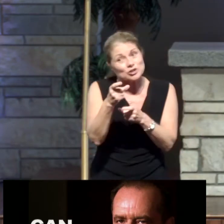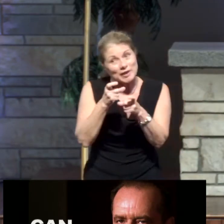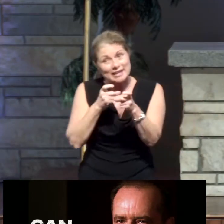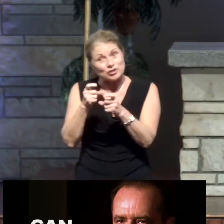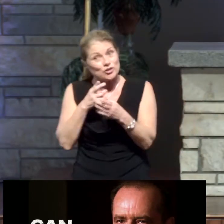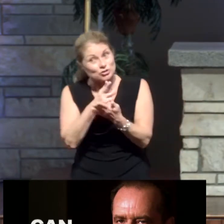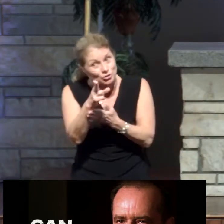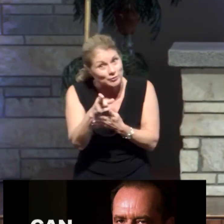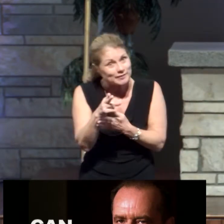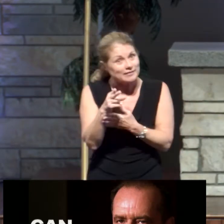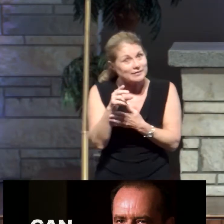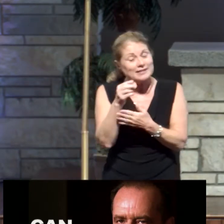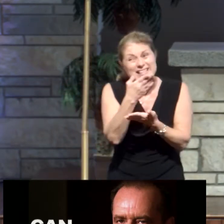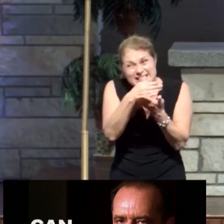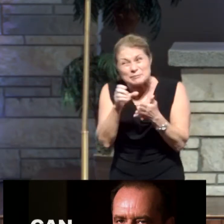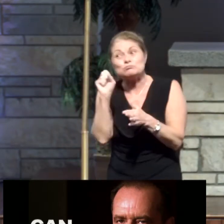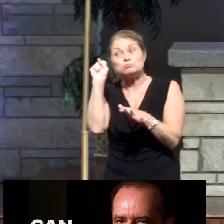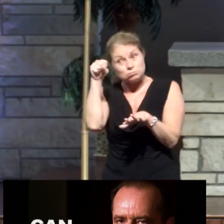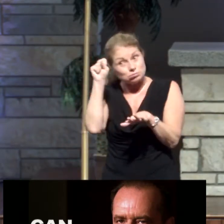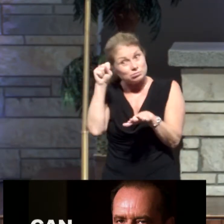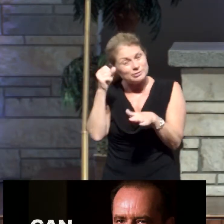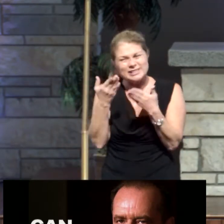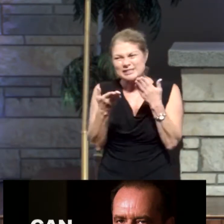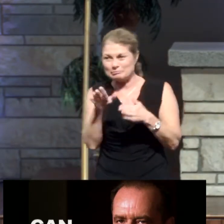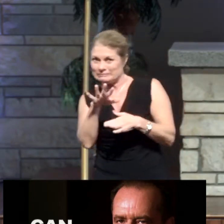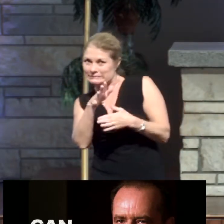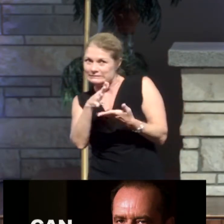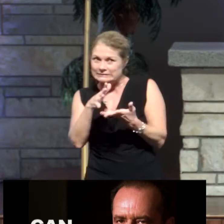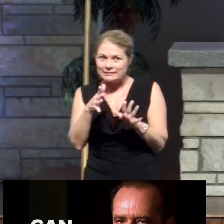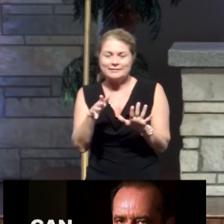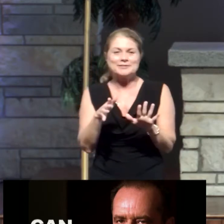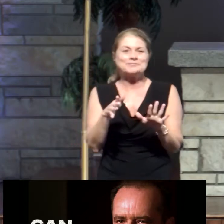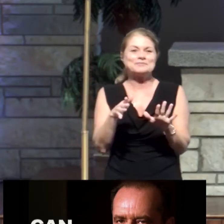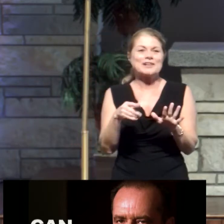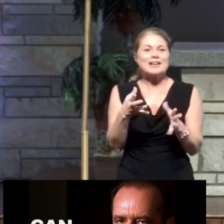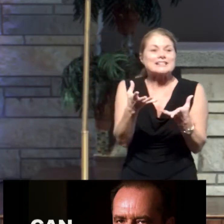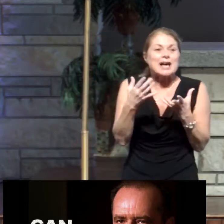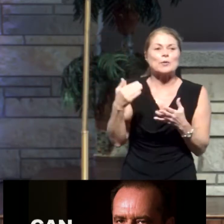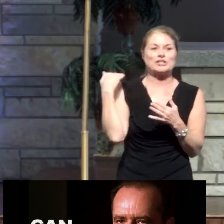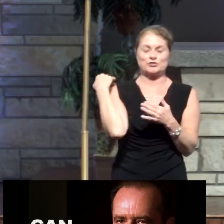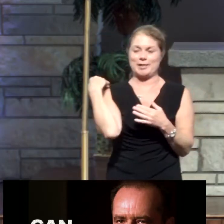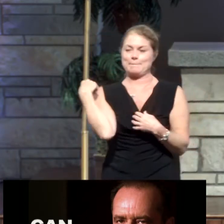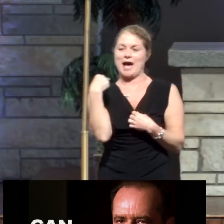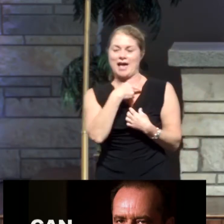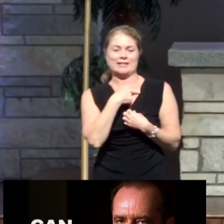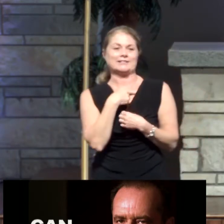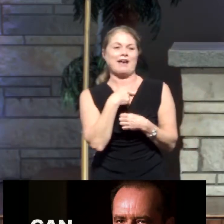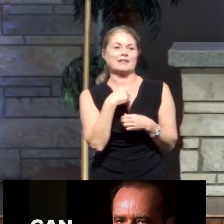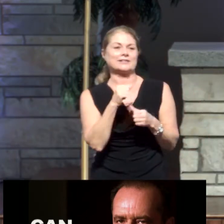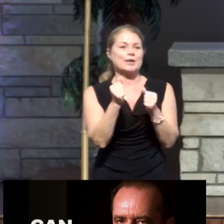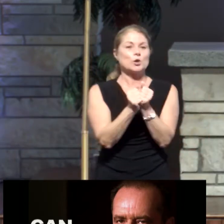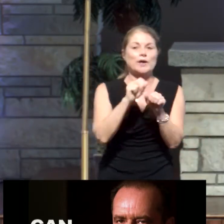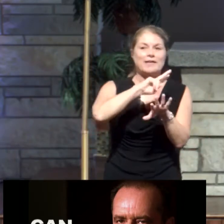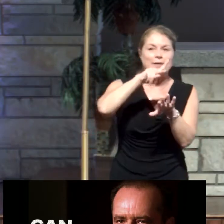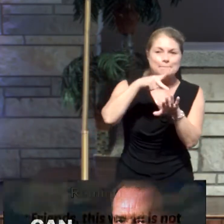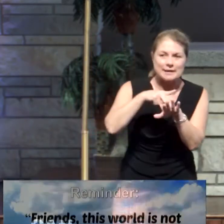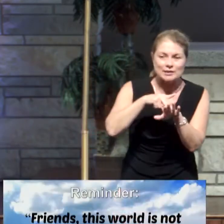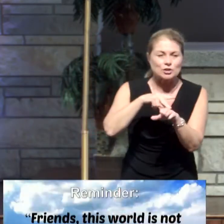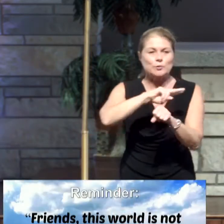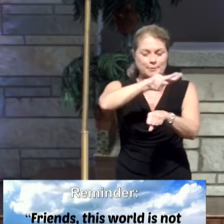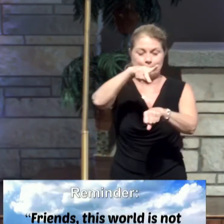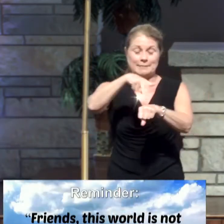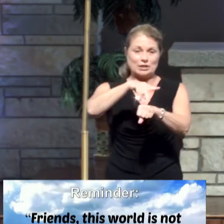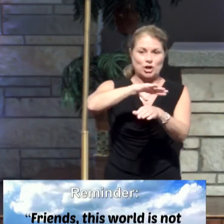a couple of nodding your head, some of you not so sure about it, all right? Because I want to remind us, along with Peter and along with Paul,